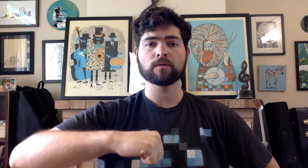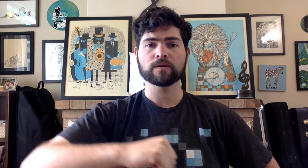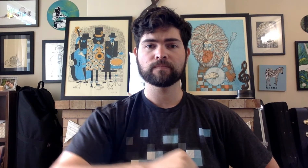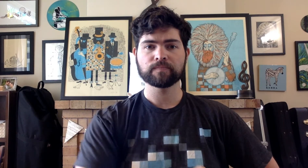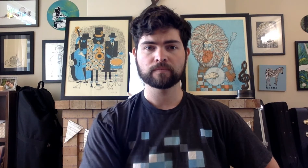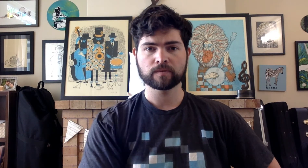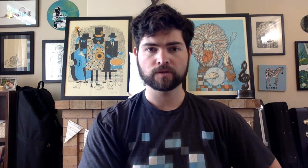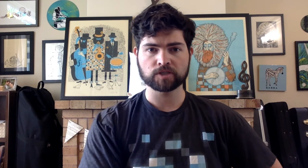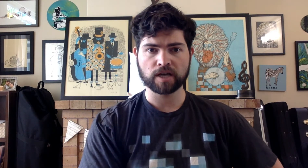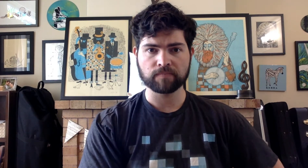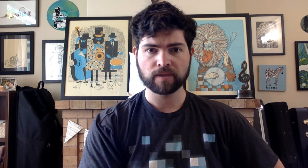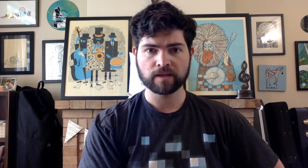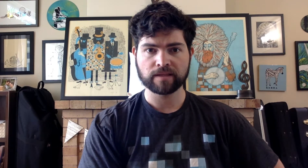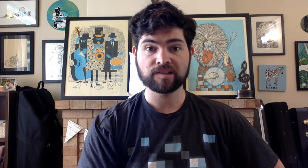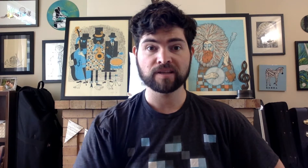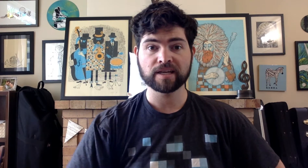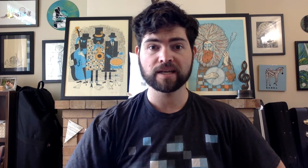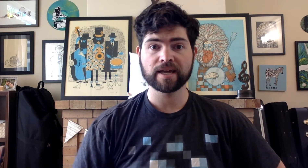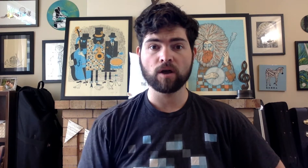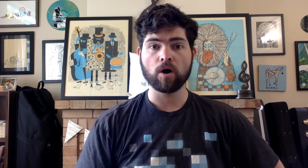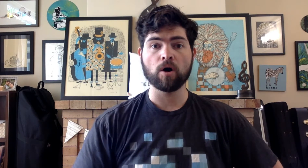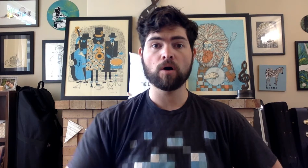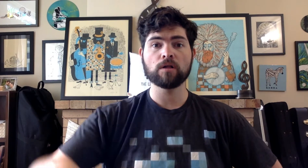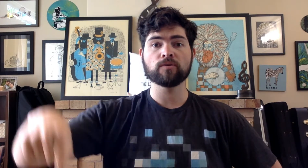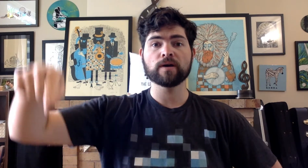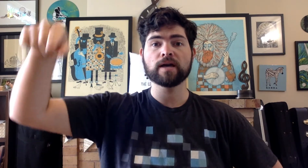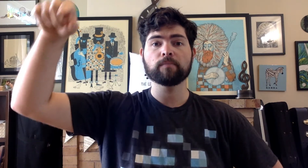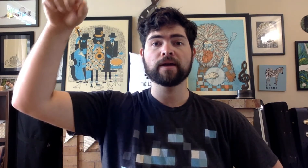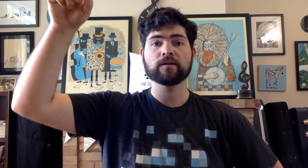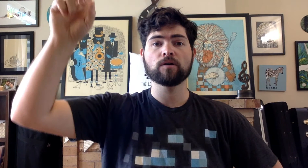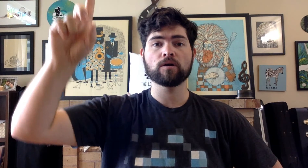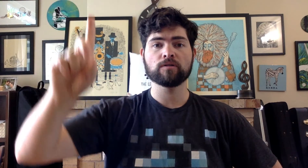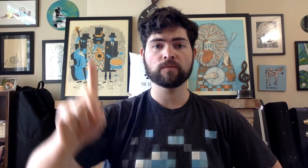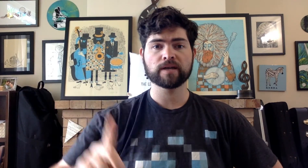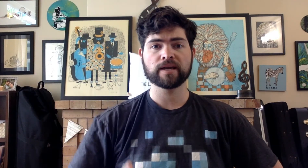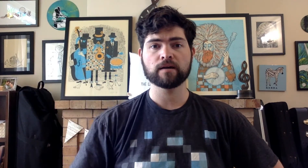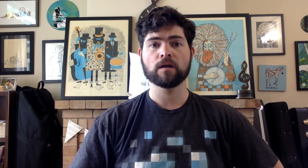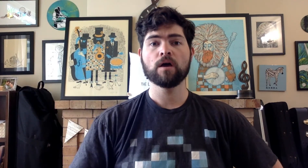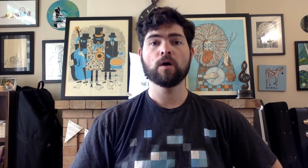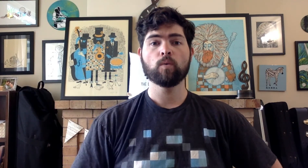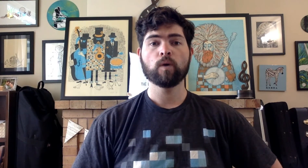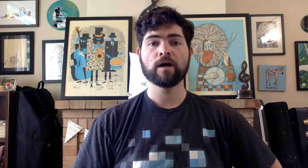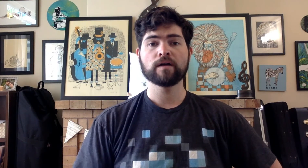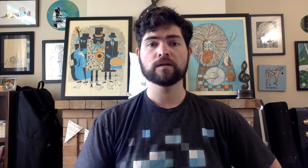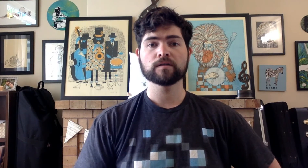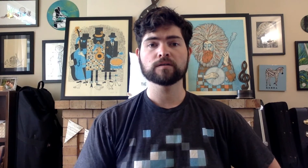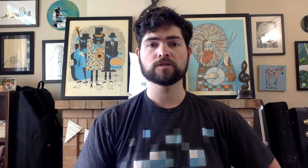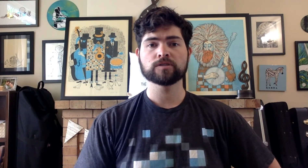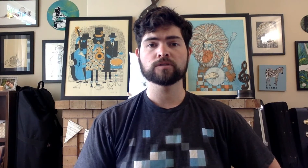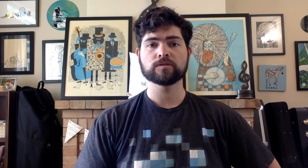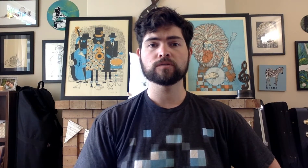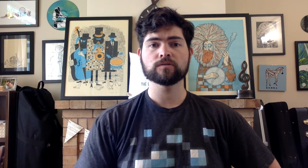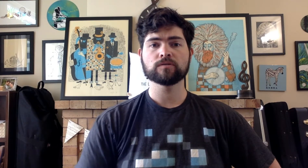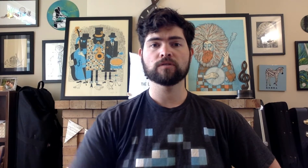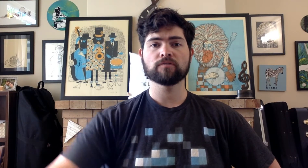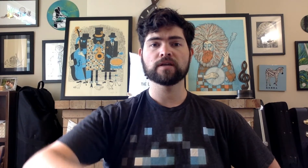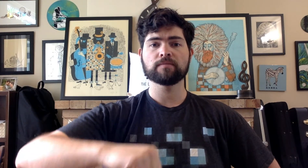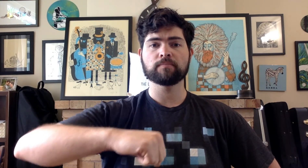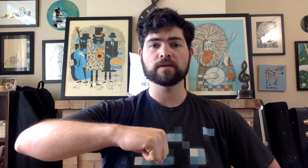Good job! Let's sing it again all the way up and all the way down. One, two, three, big